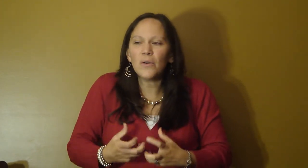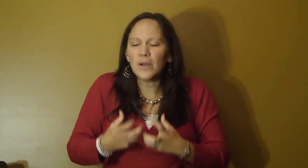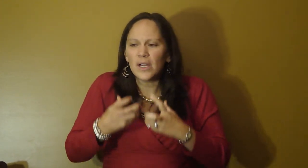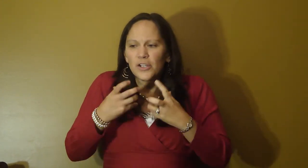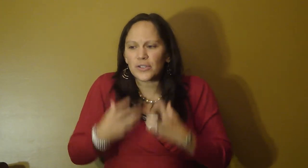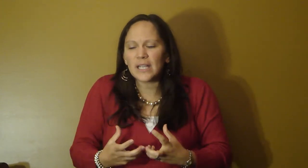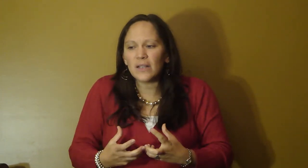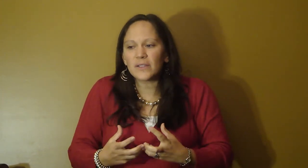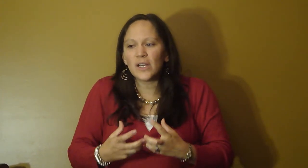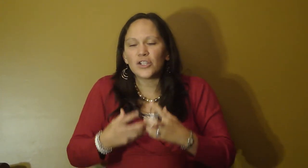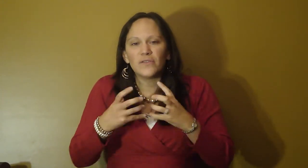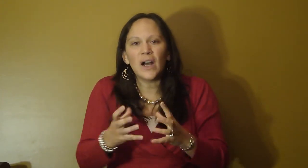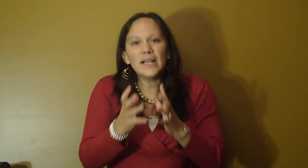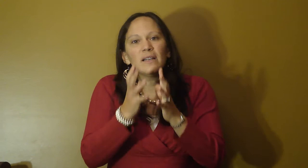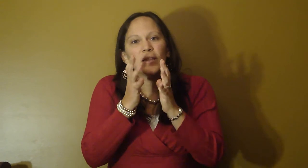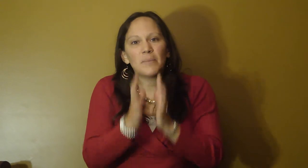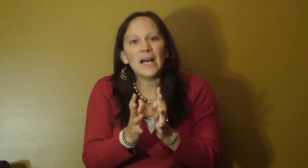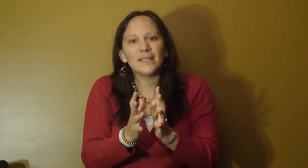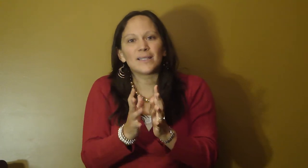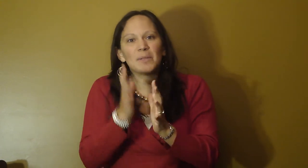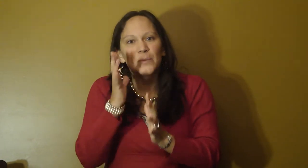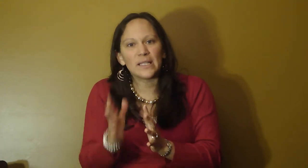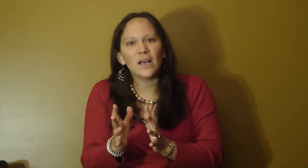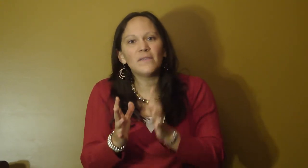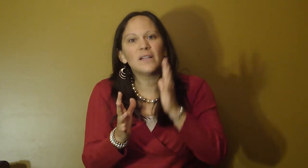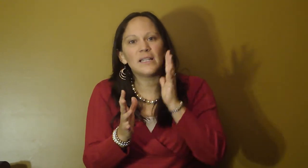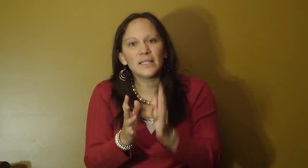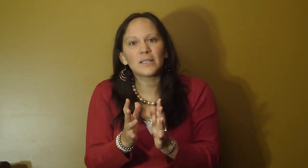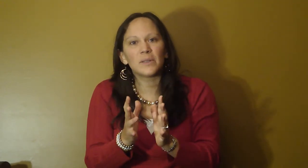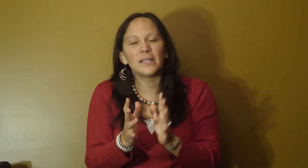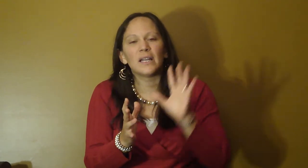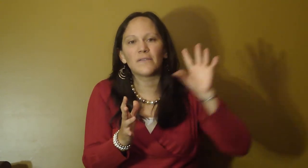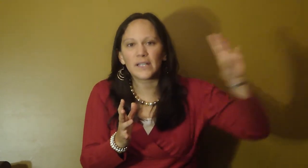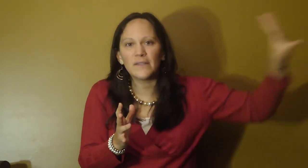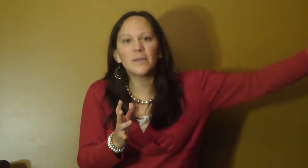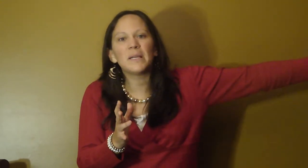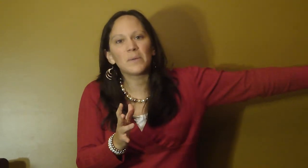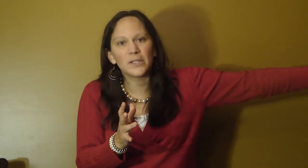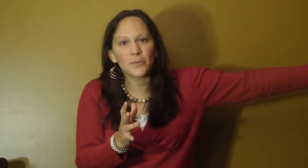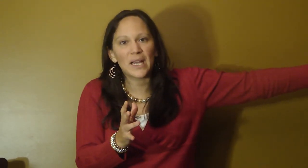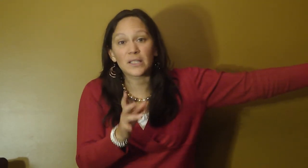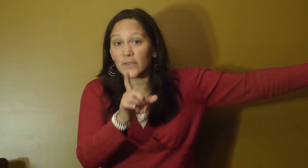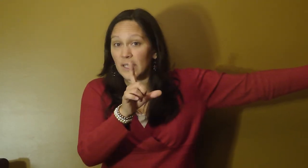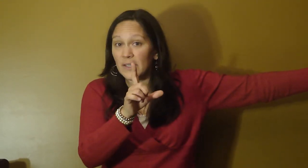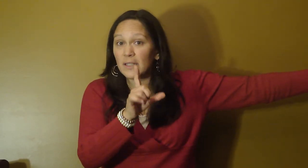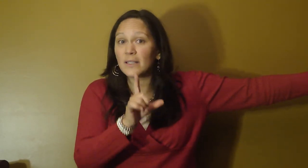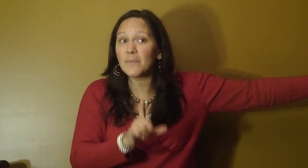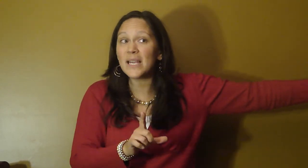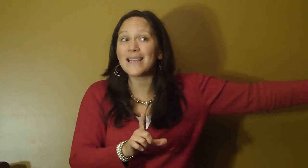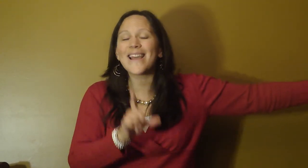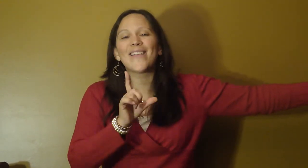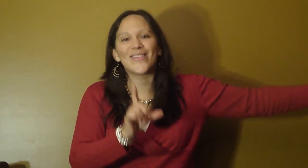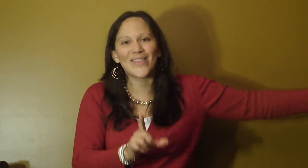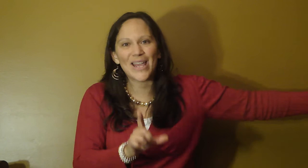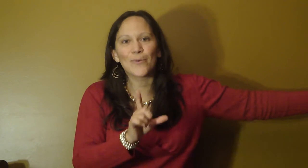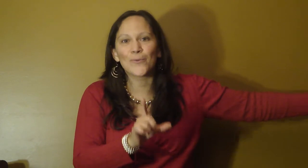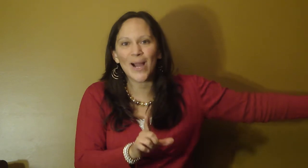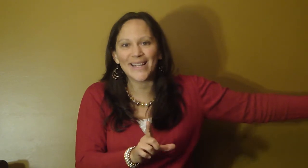Allow yourselves to find the balance between love and discipline. And forgive the people in your past. Forgiving doesn't mean they were right.